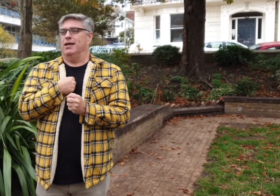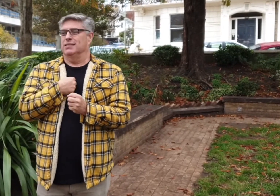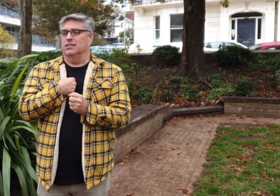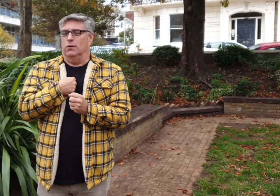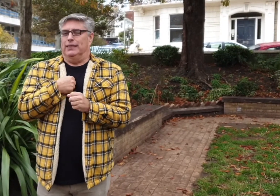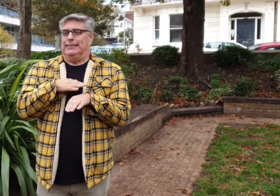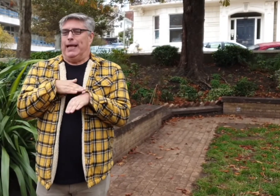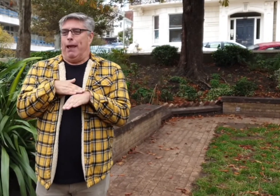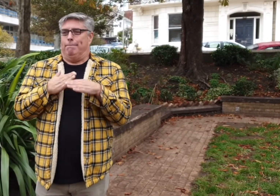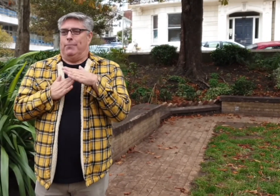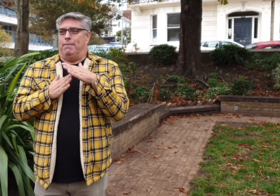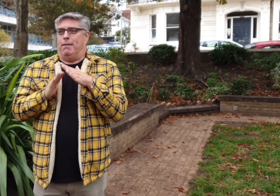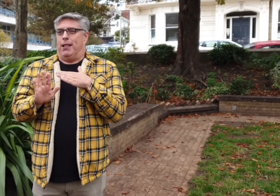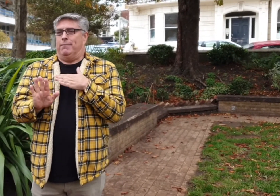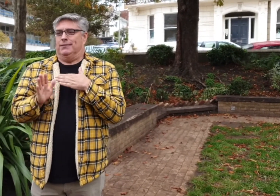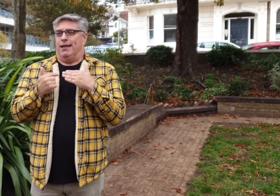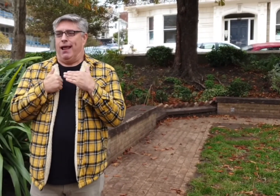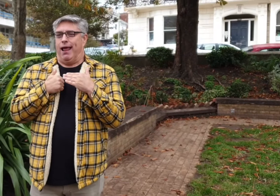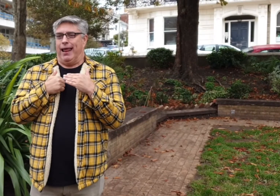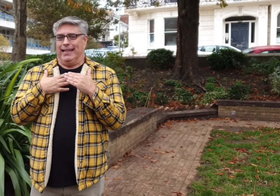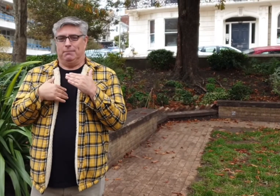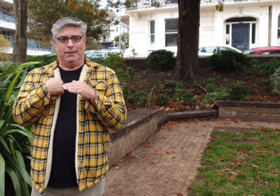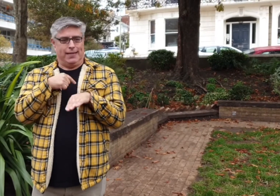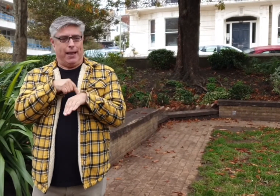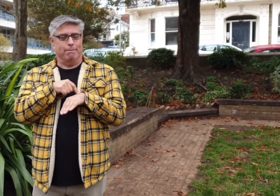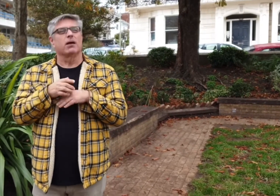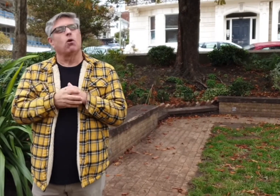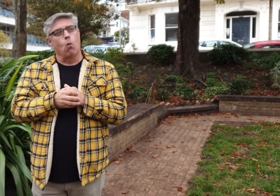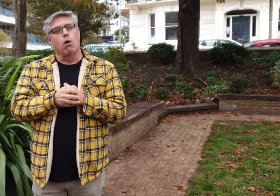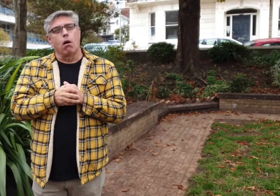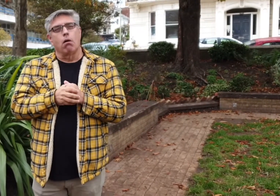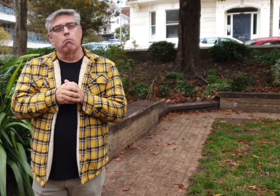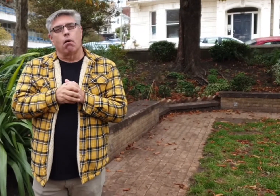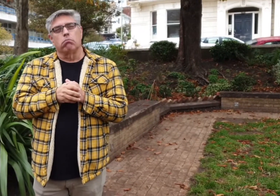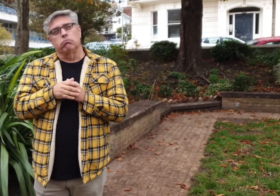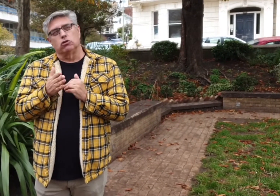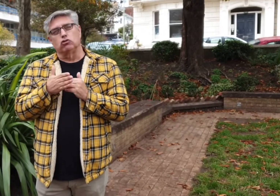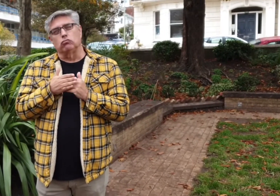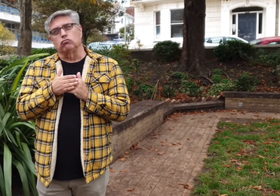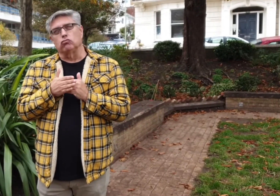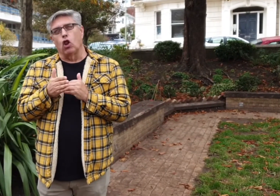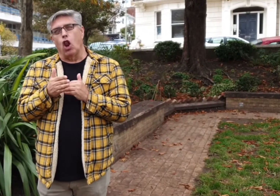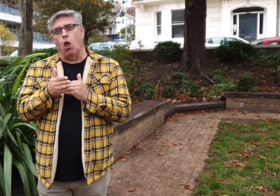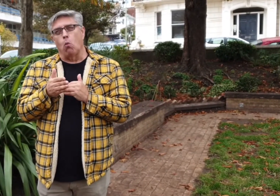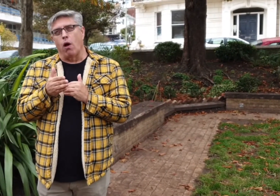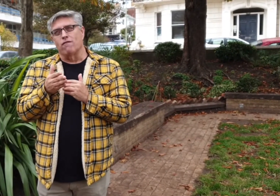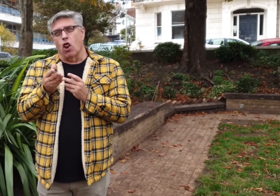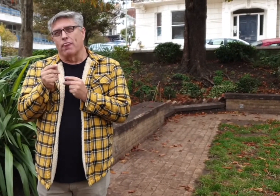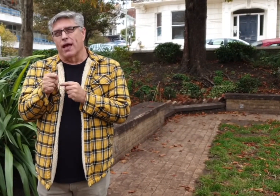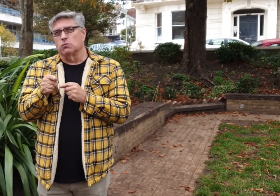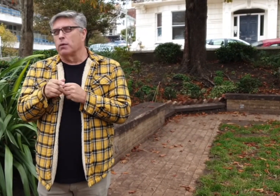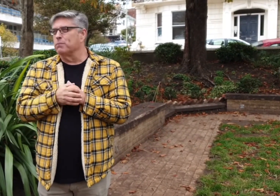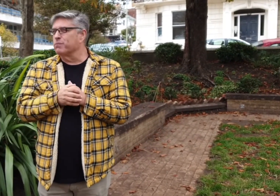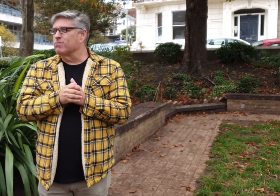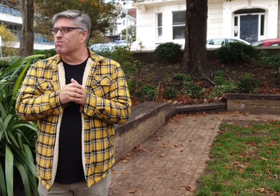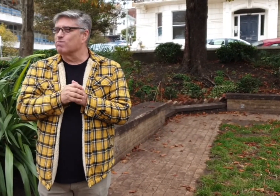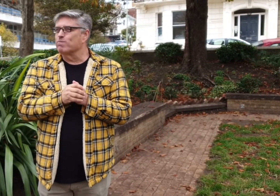I've realised that I've actually used a lot of my own time and energy to do that. So I've